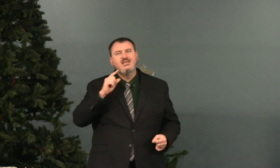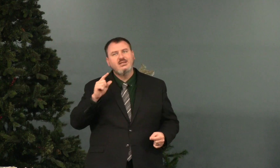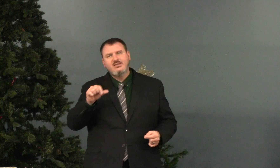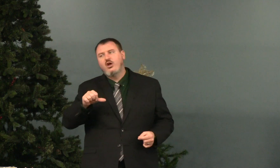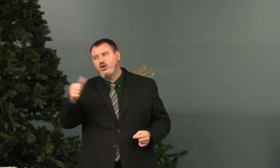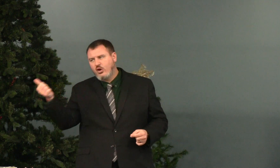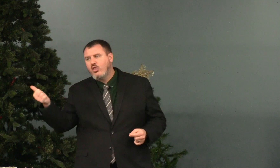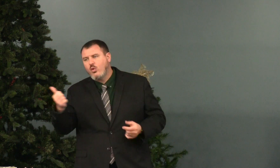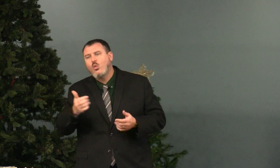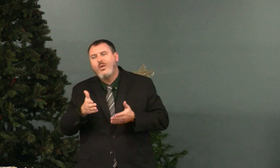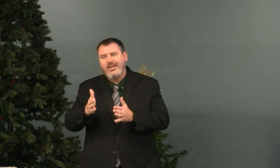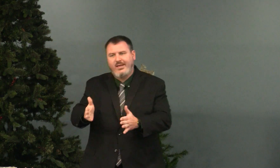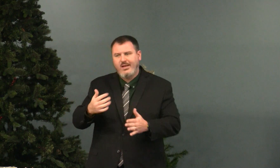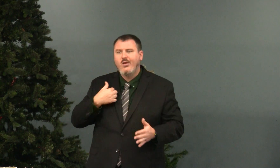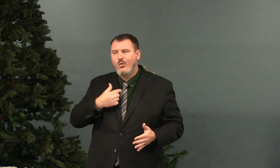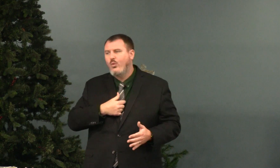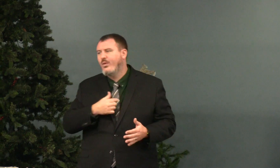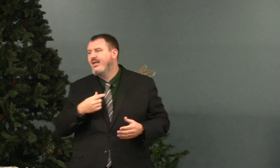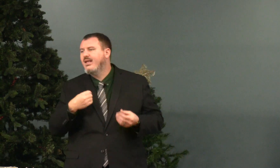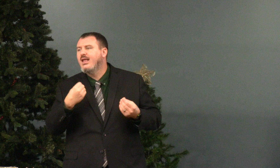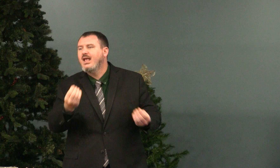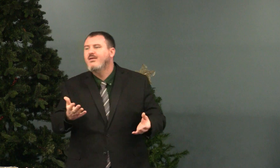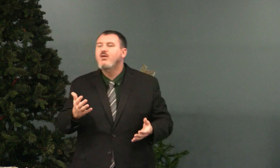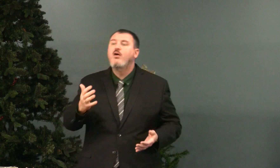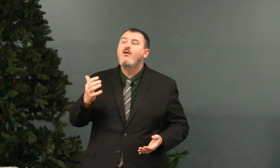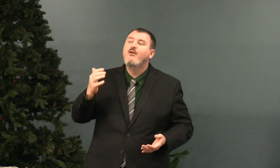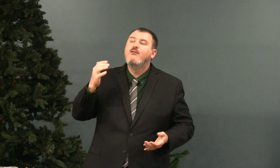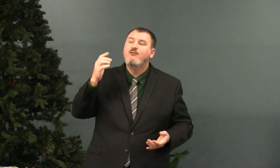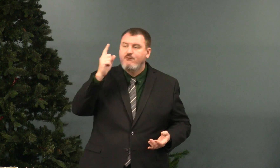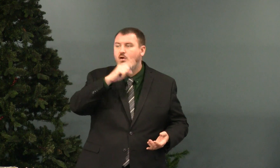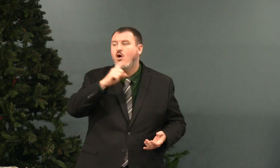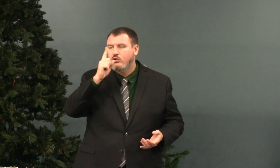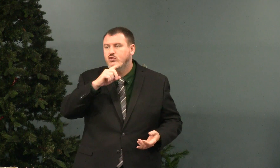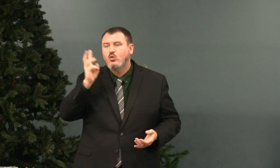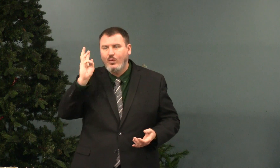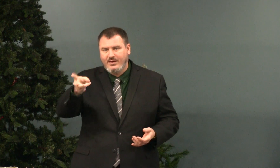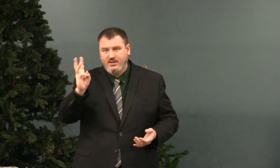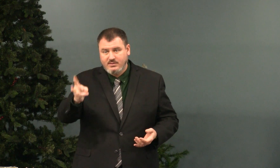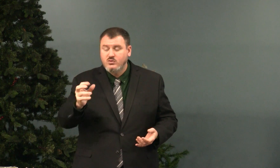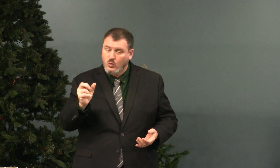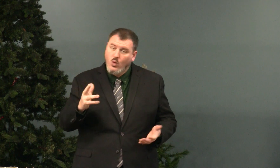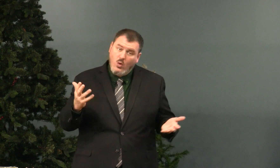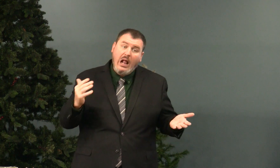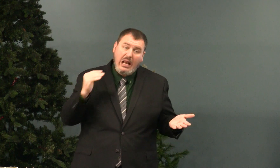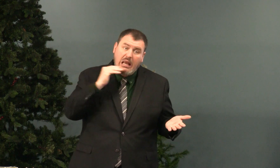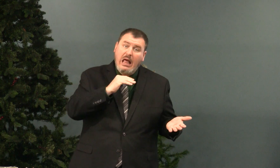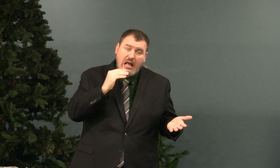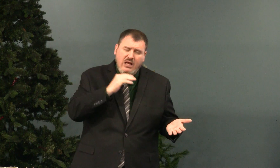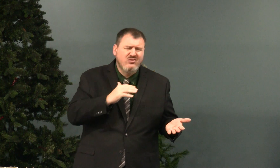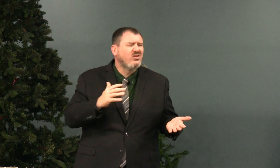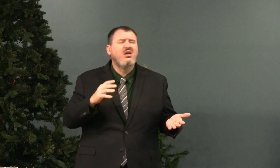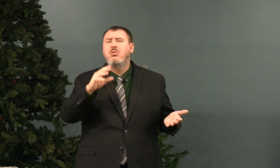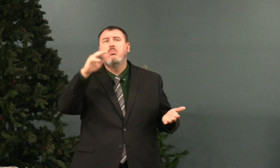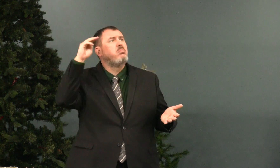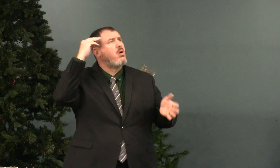So gossip is another way that we bear false witness or lie.